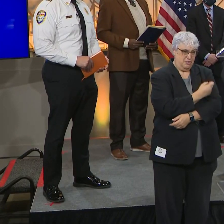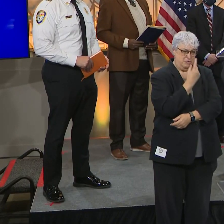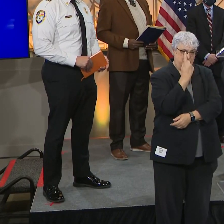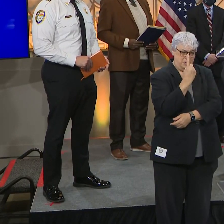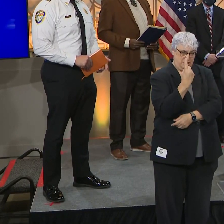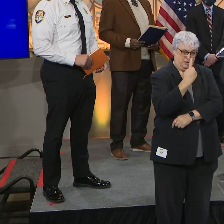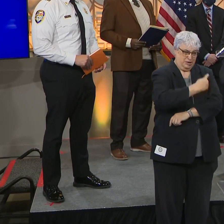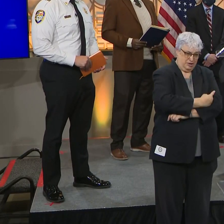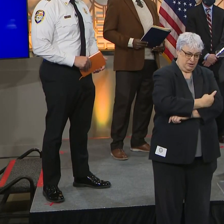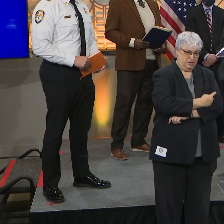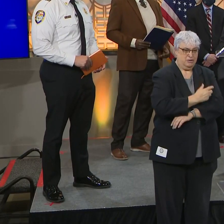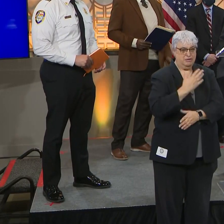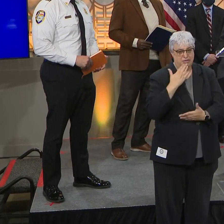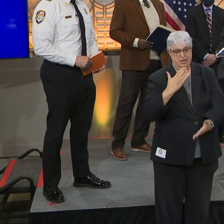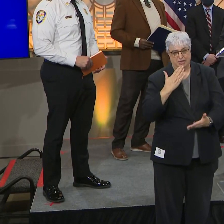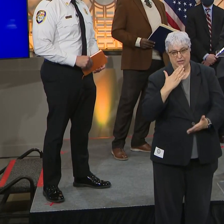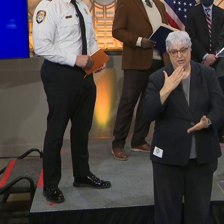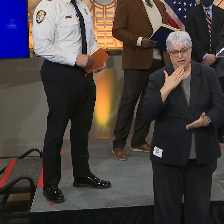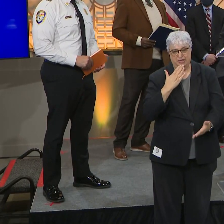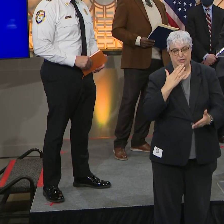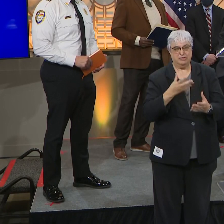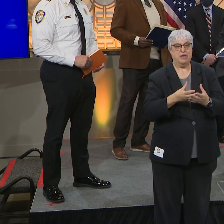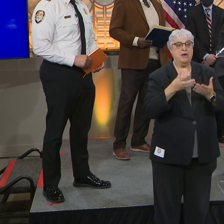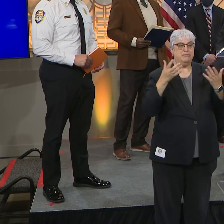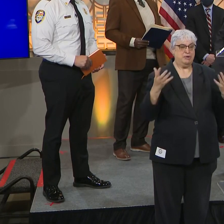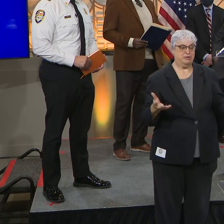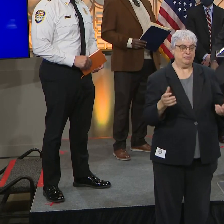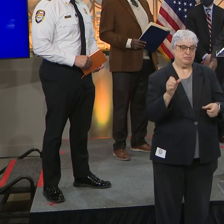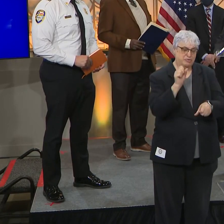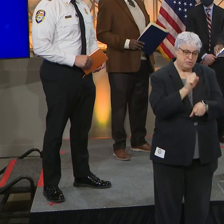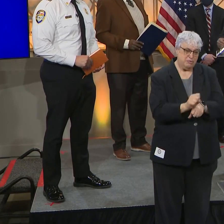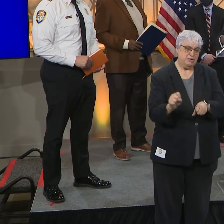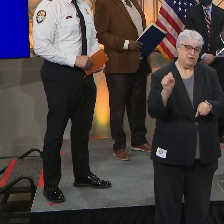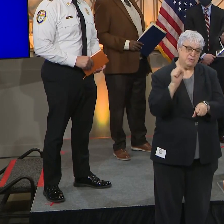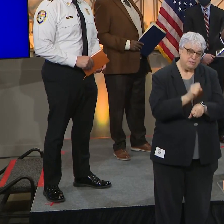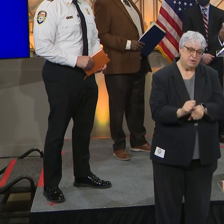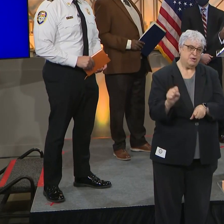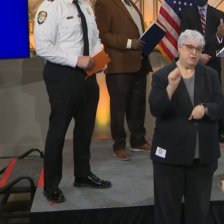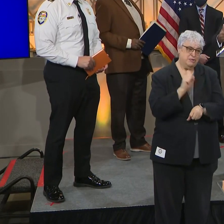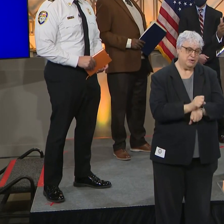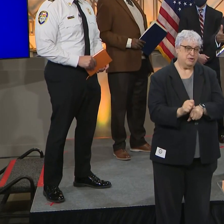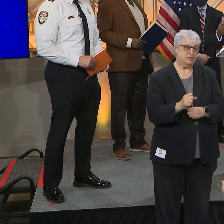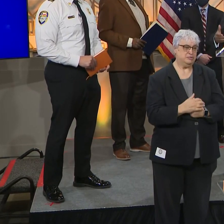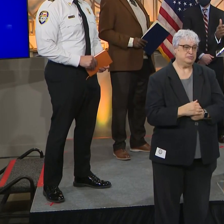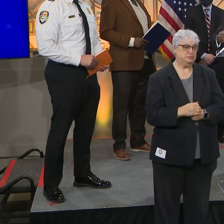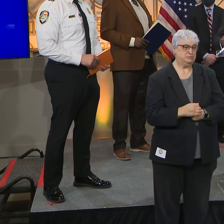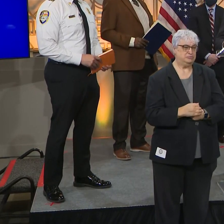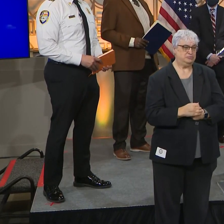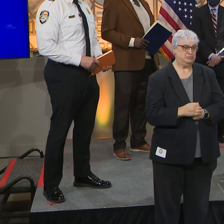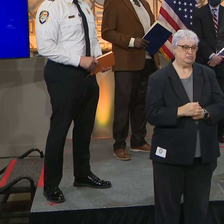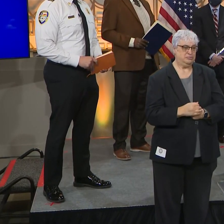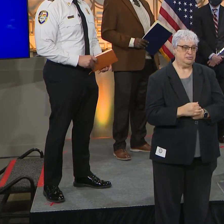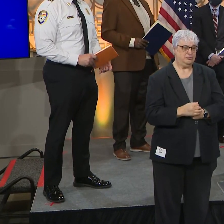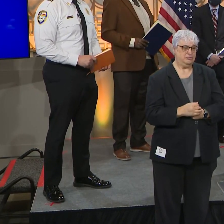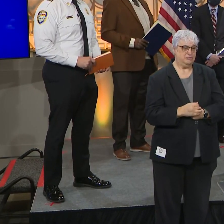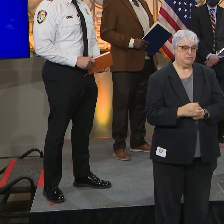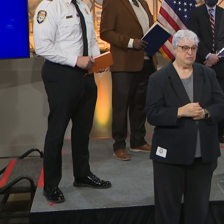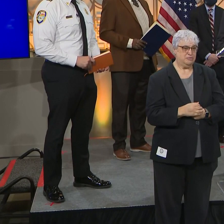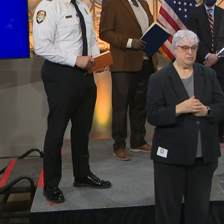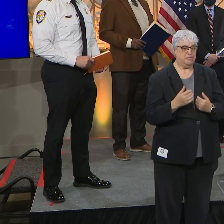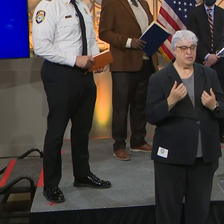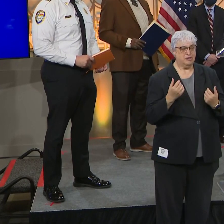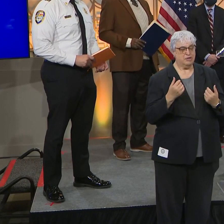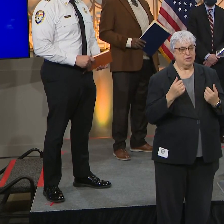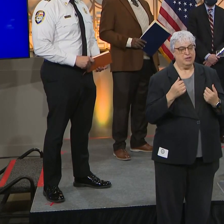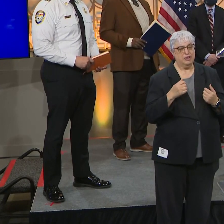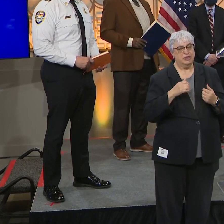single day. So let me thank him so very much. And I know he's working very, going without, you know, to try to make Saturday even